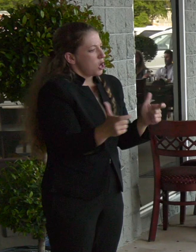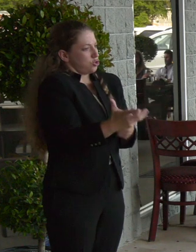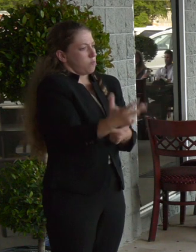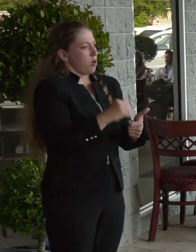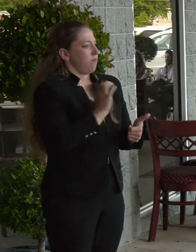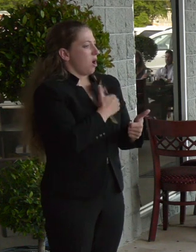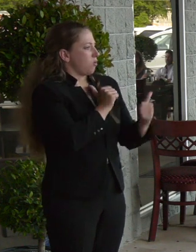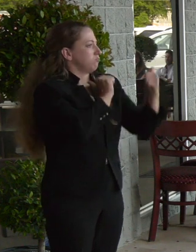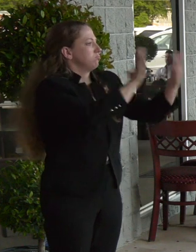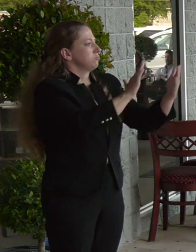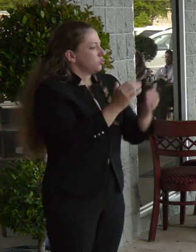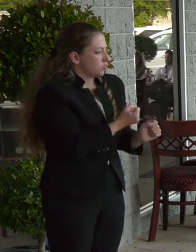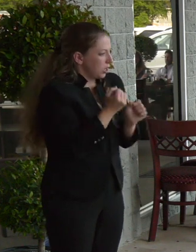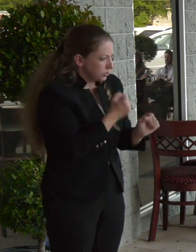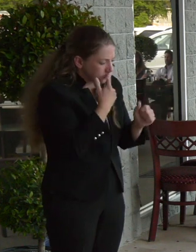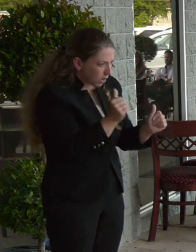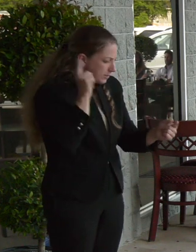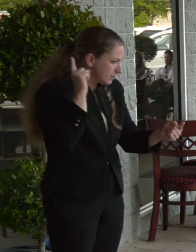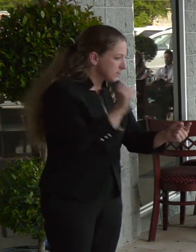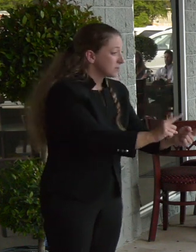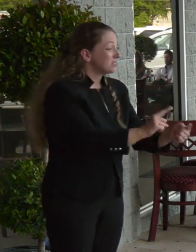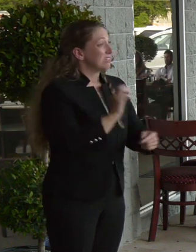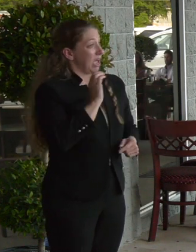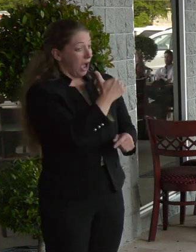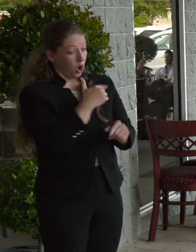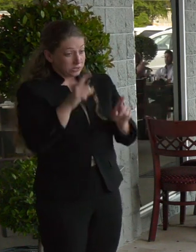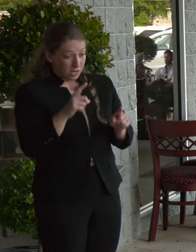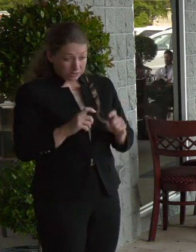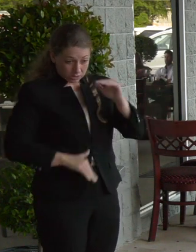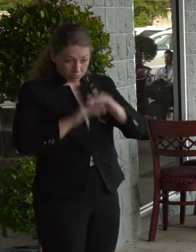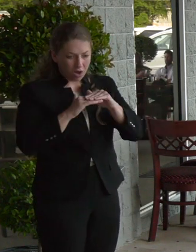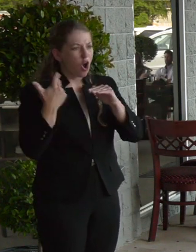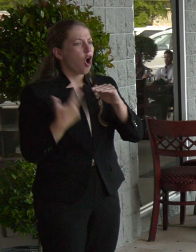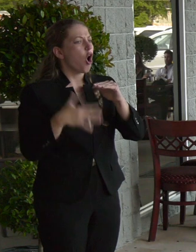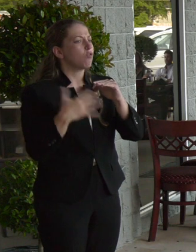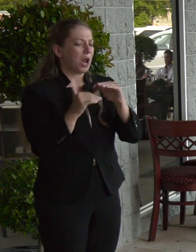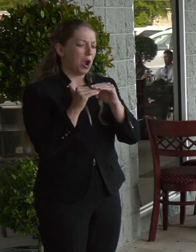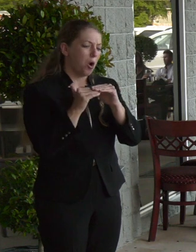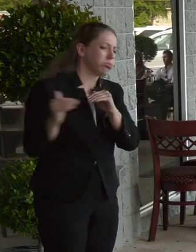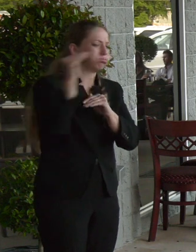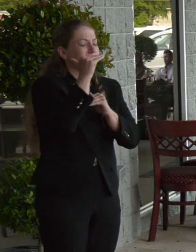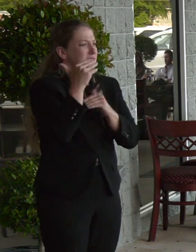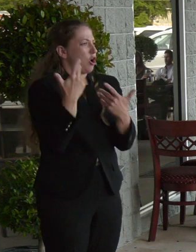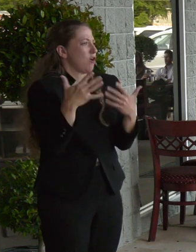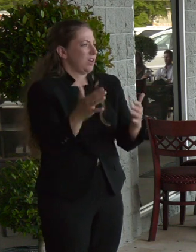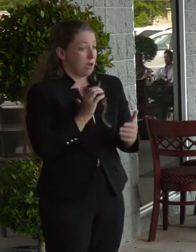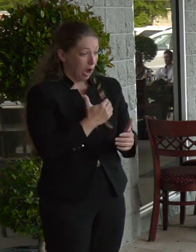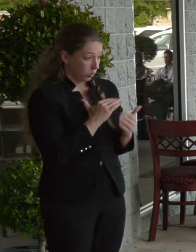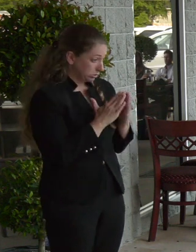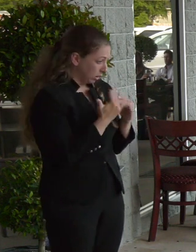Here in Jacksonville, our testing capacity already exceeds that of what experts say for a city size, but we're doing even more.